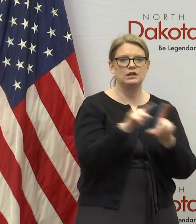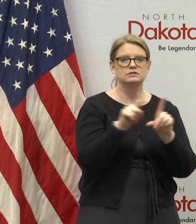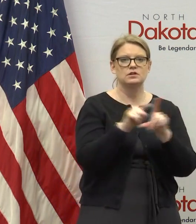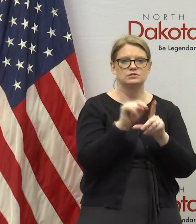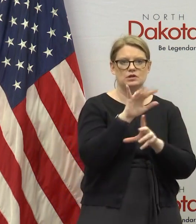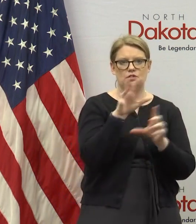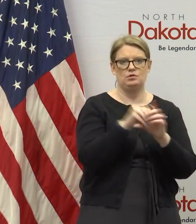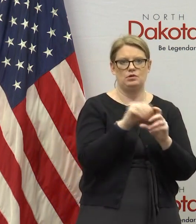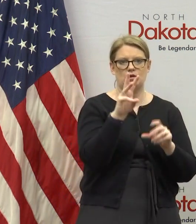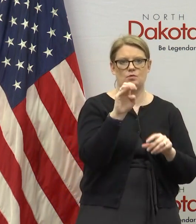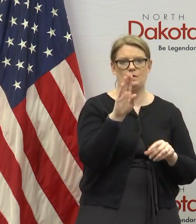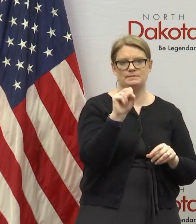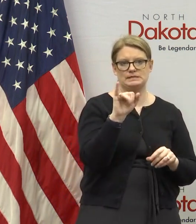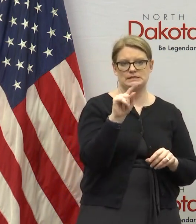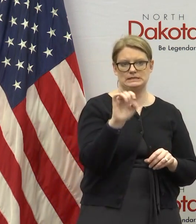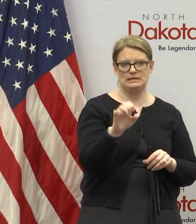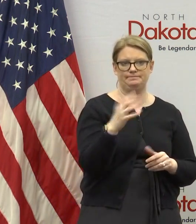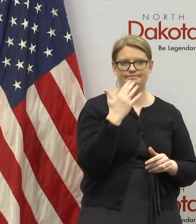website